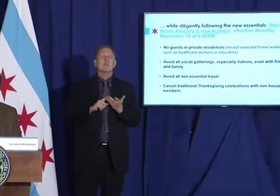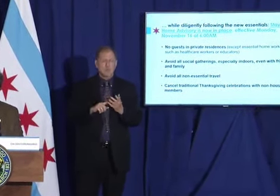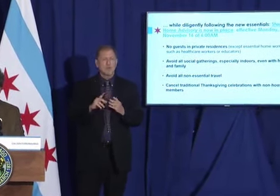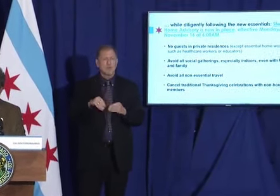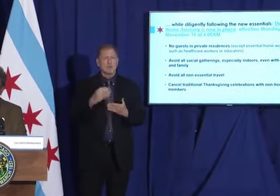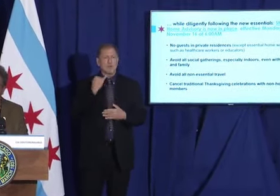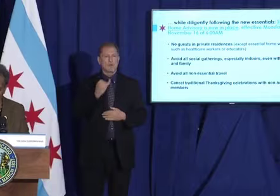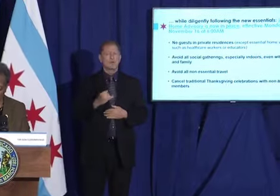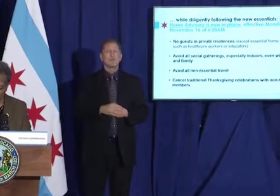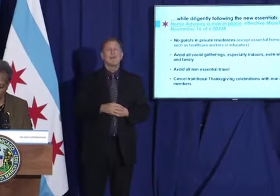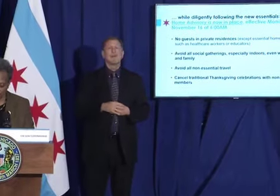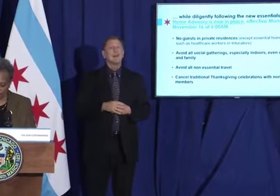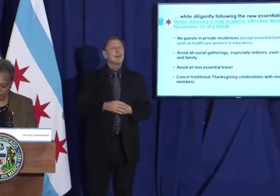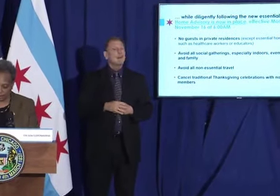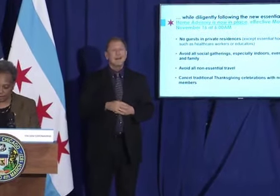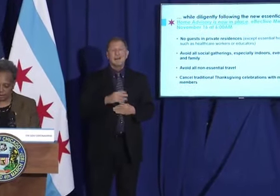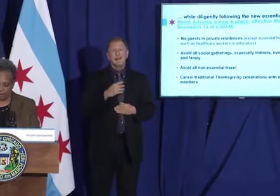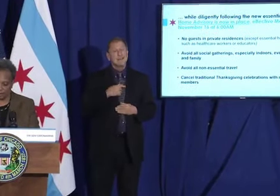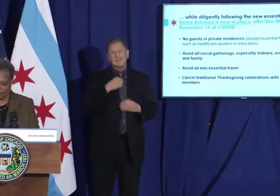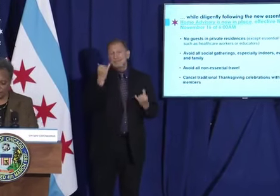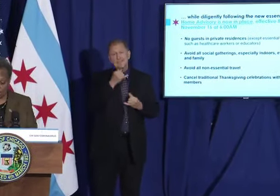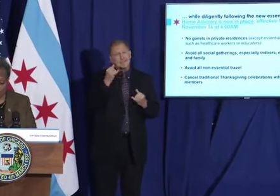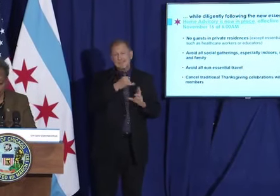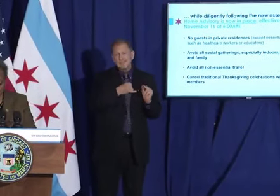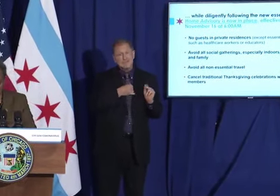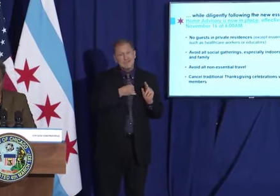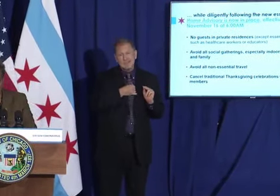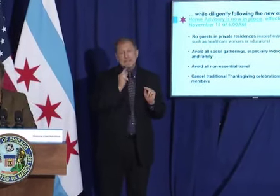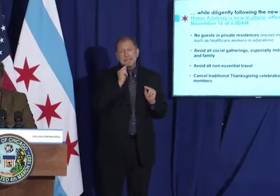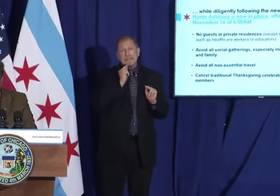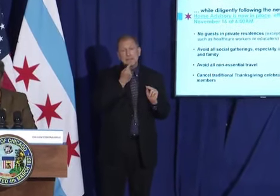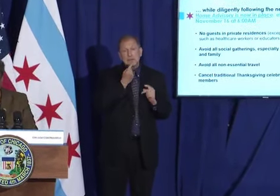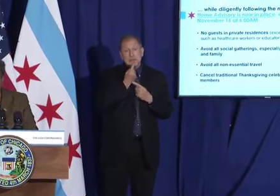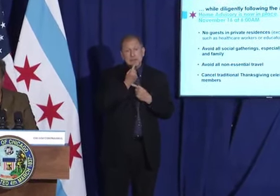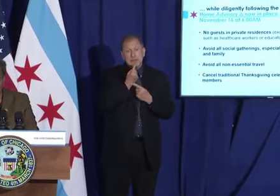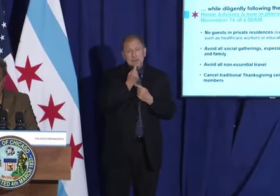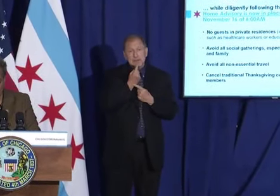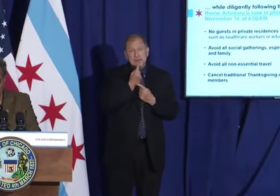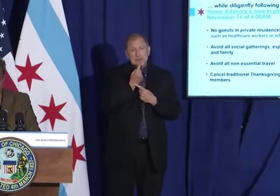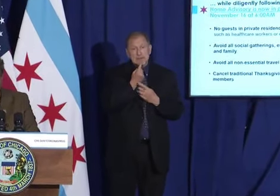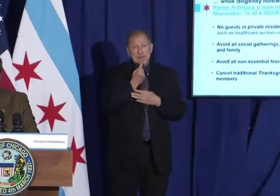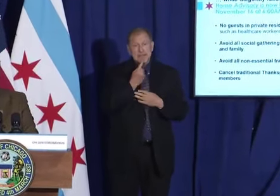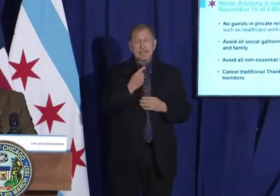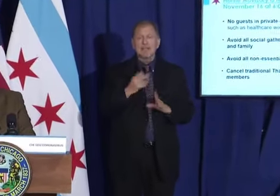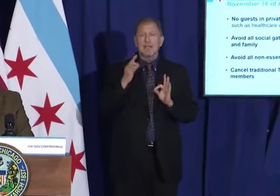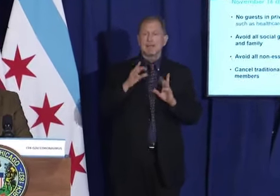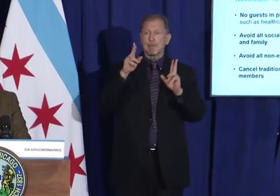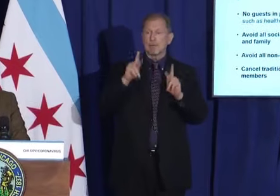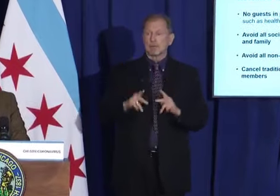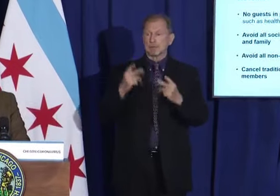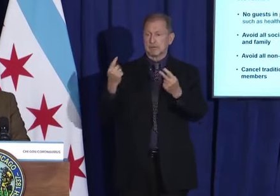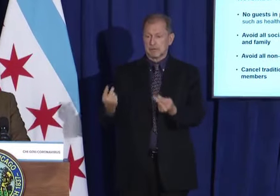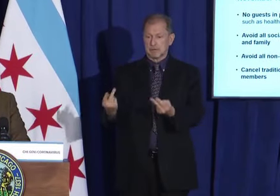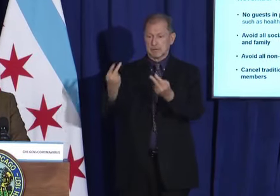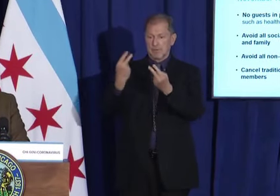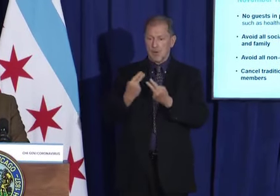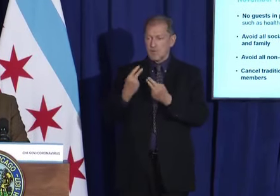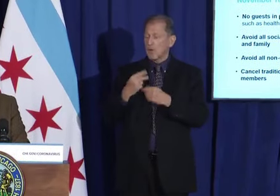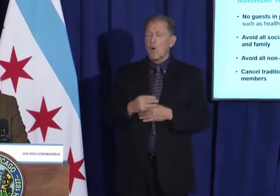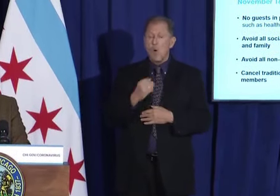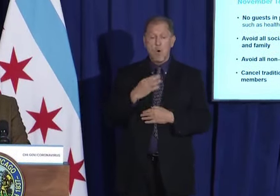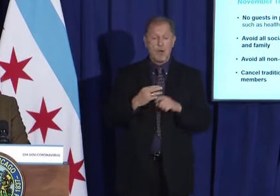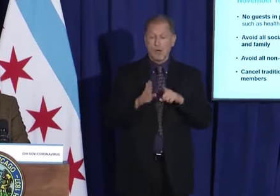serious about this. COVID gets into your homes through someone else who lives there who has been exposed.